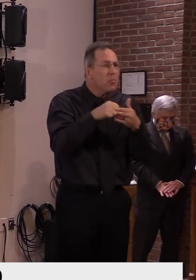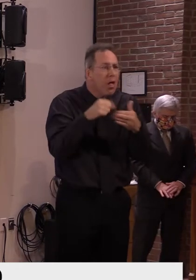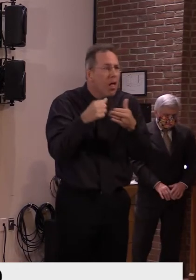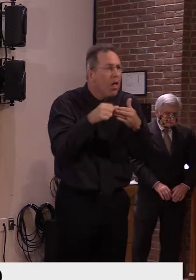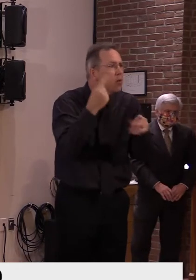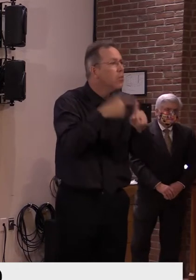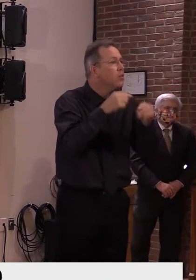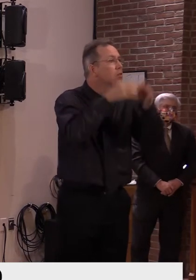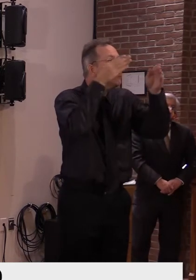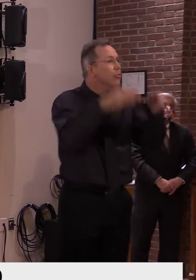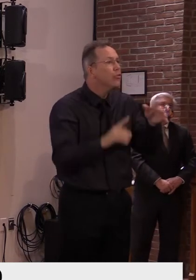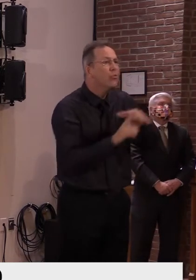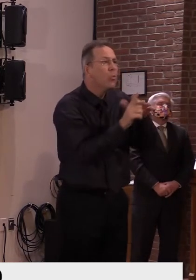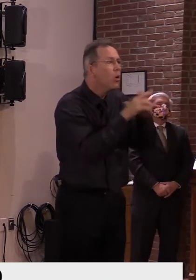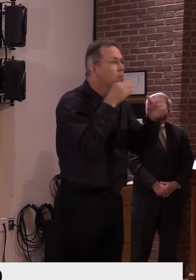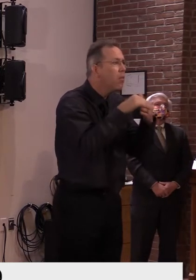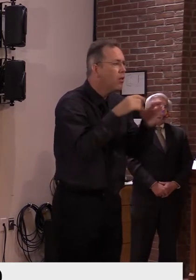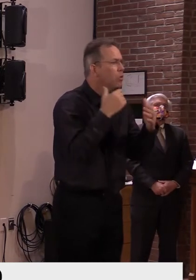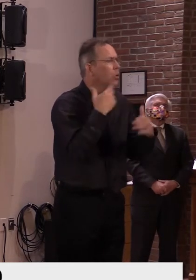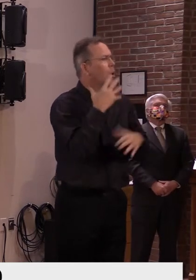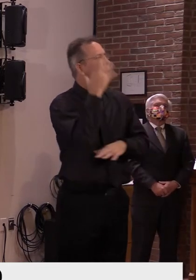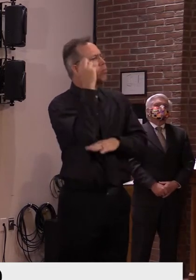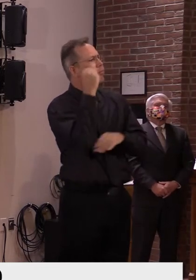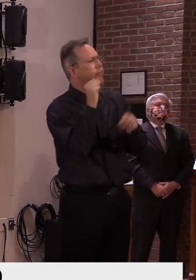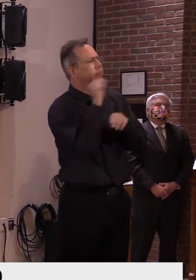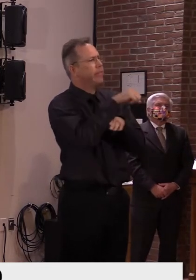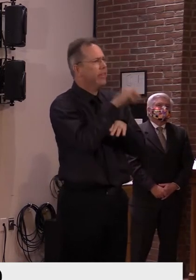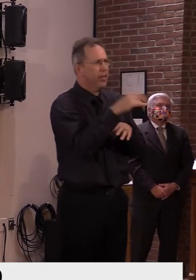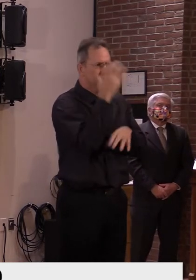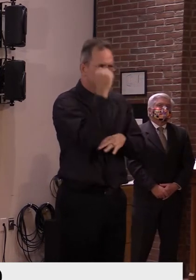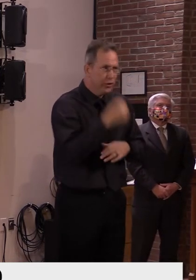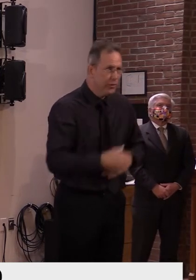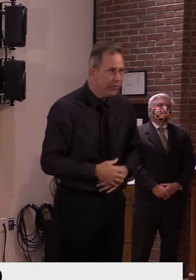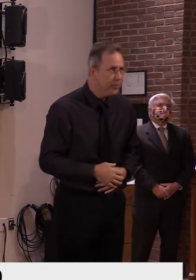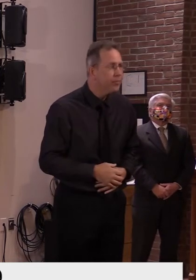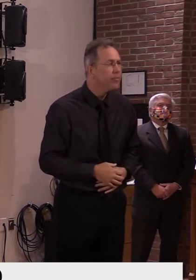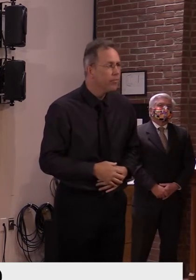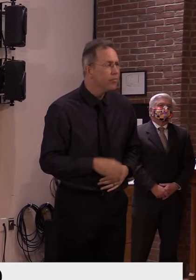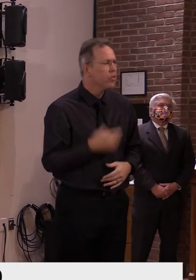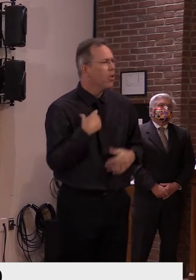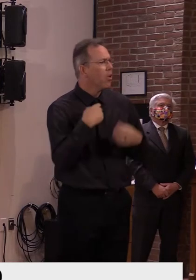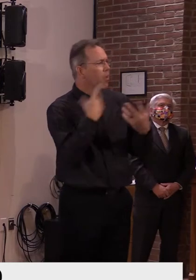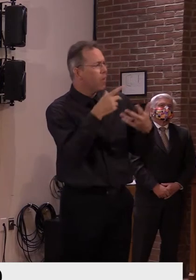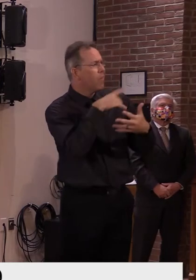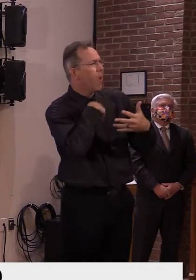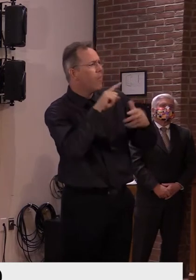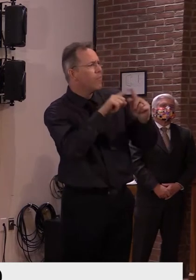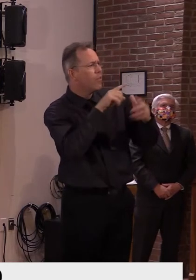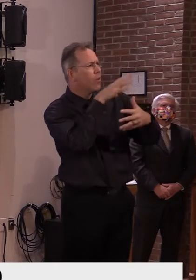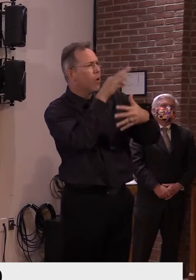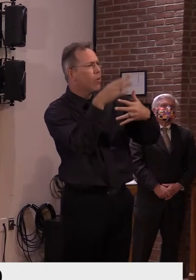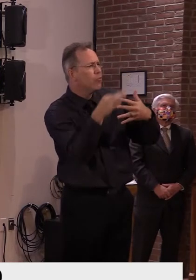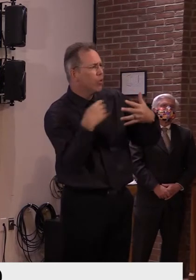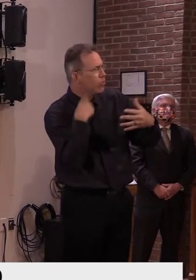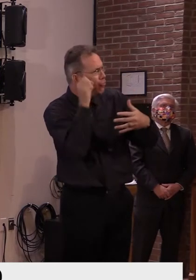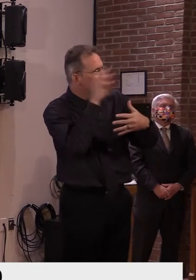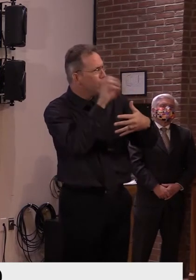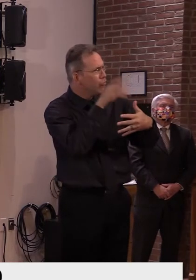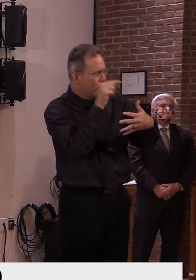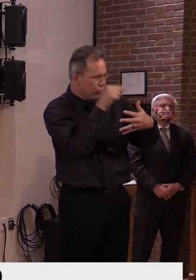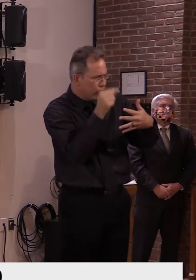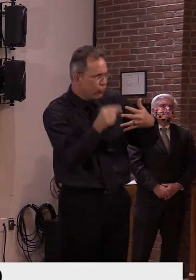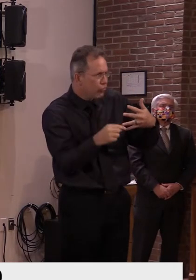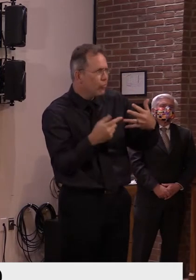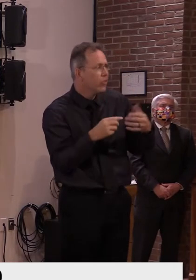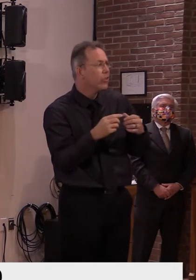here in Vermont you still have options. You can vote early, you can vote at the polls on election day, and you can vote with confidence